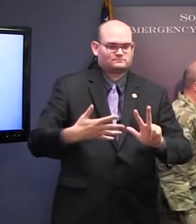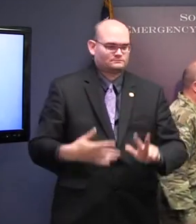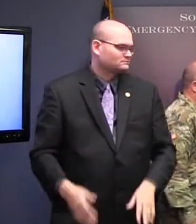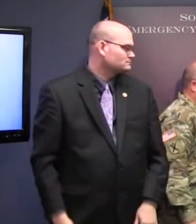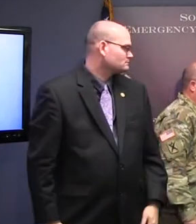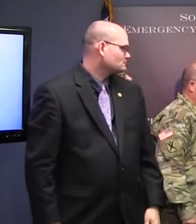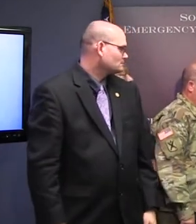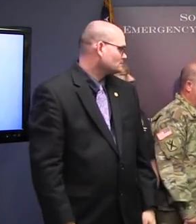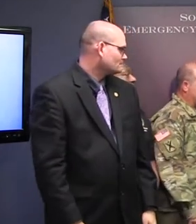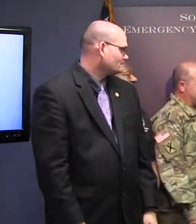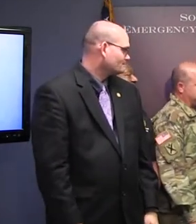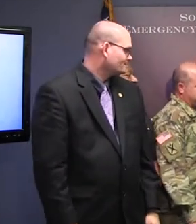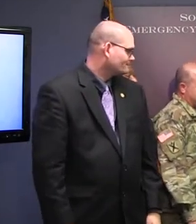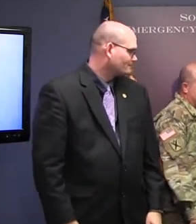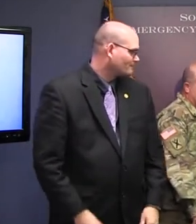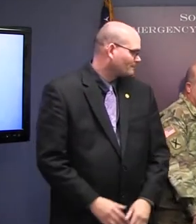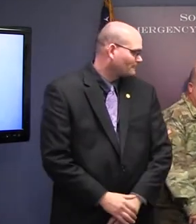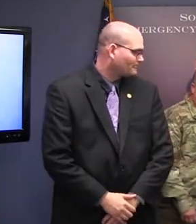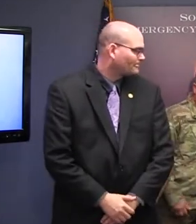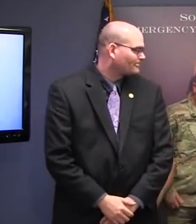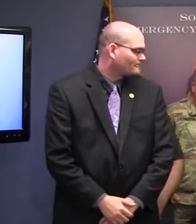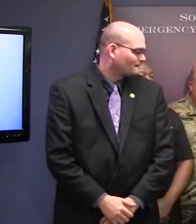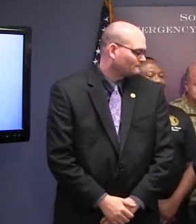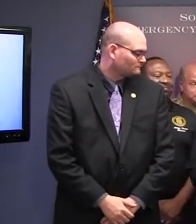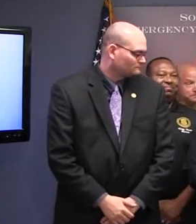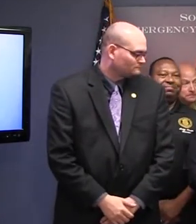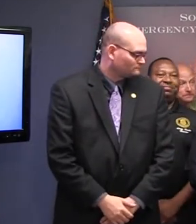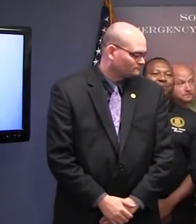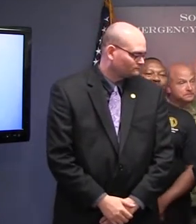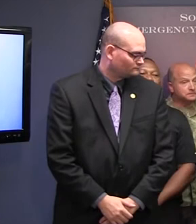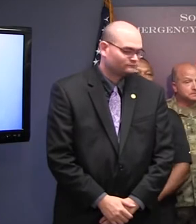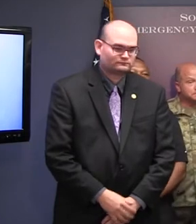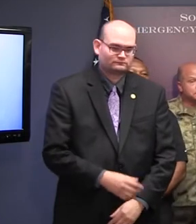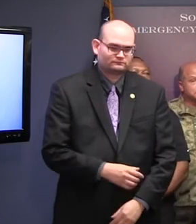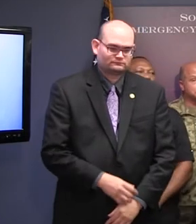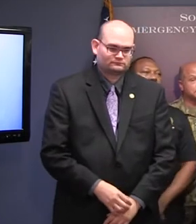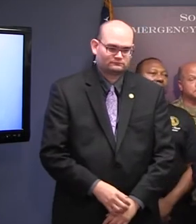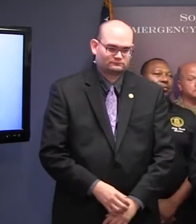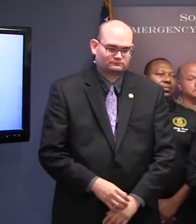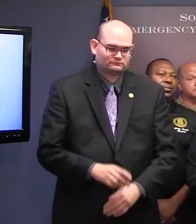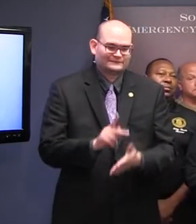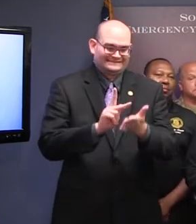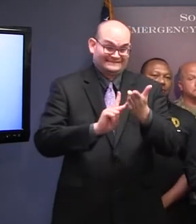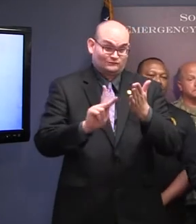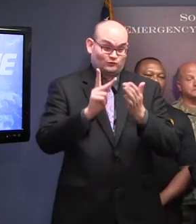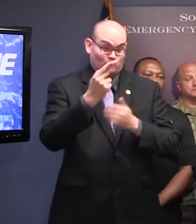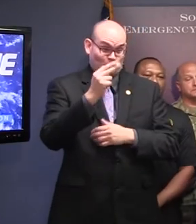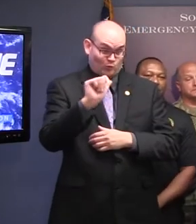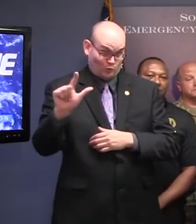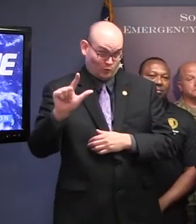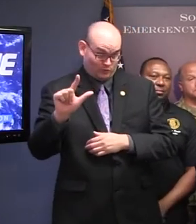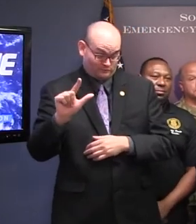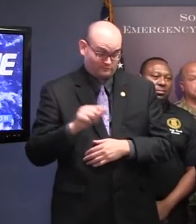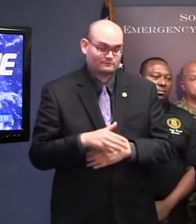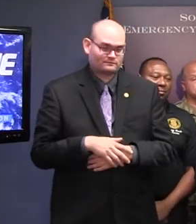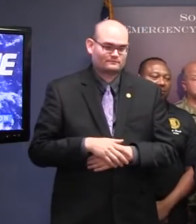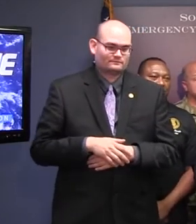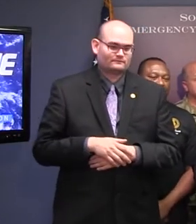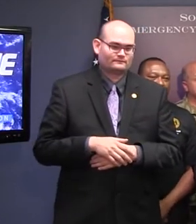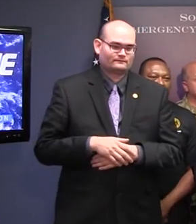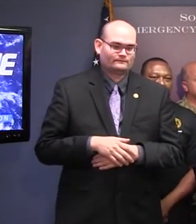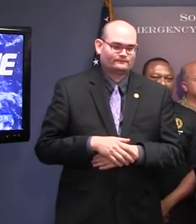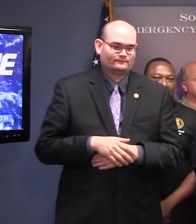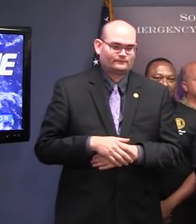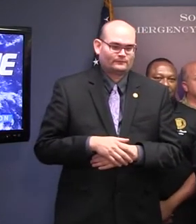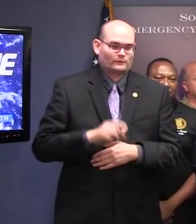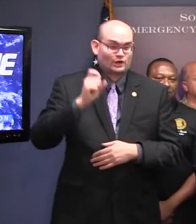Secretary Hall. Yes, sir. Thank you. Thank you, Governor. As the Governor mentioned, we are starting to see the impacts of